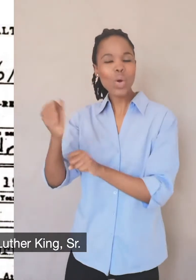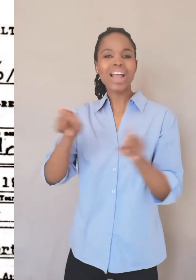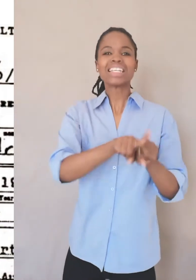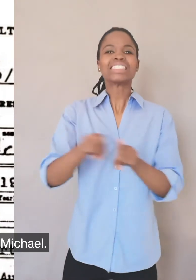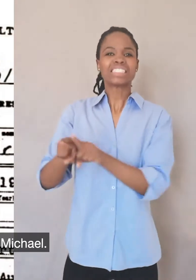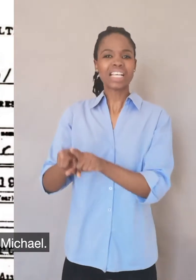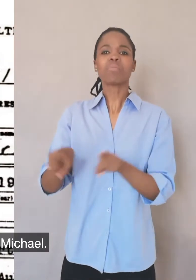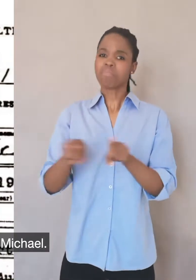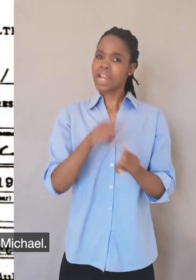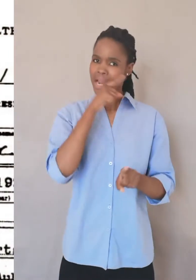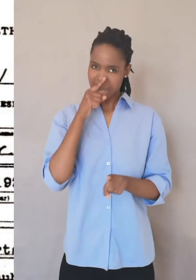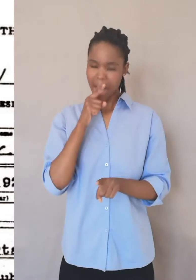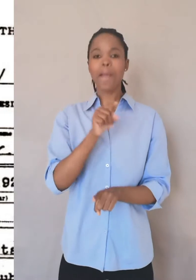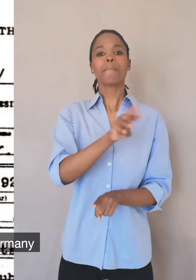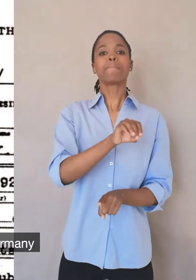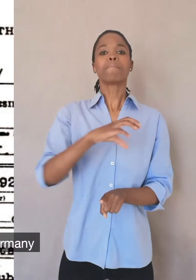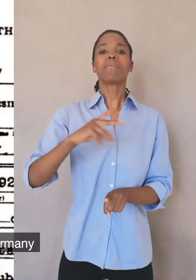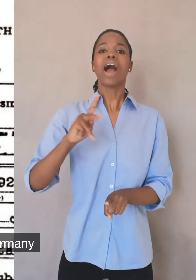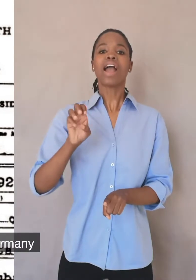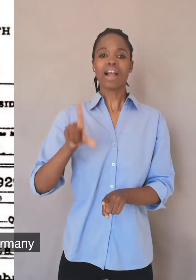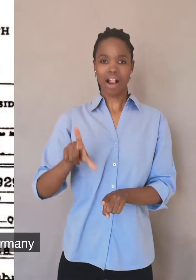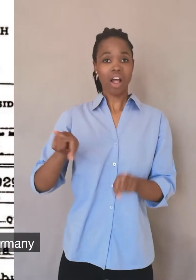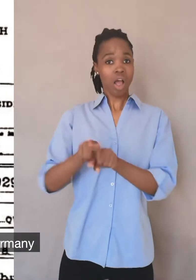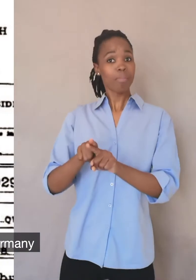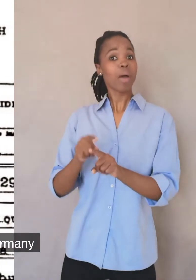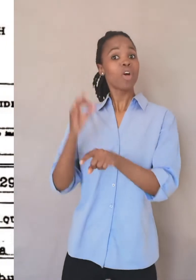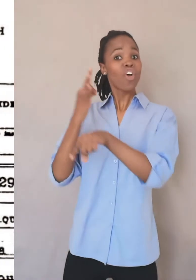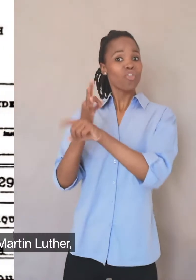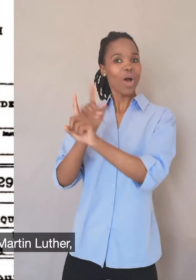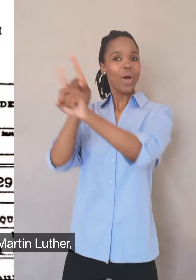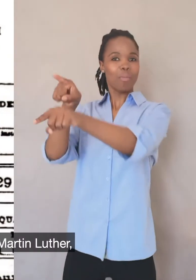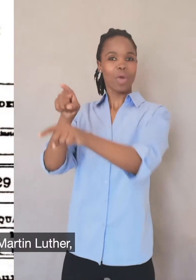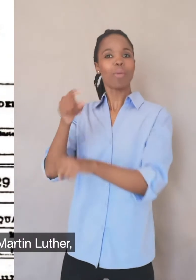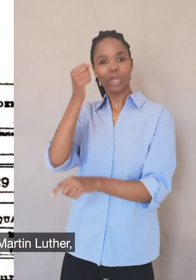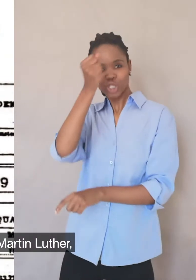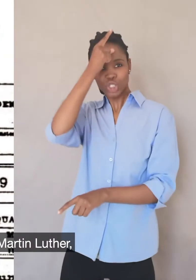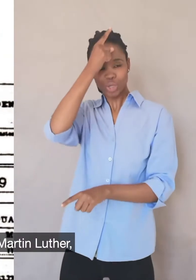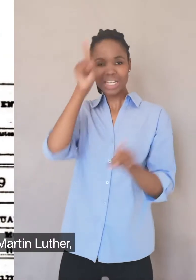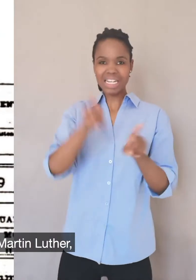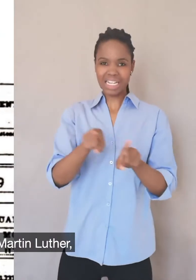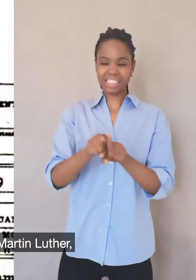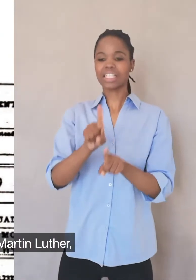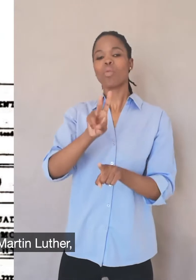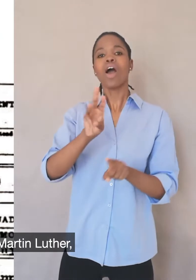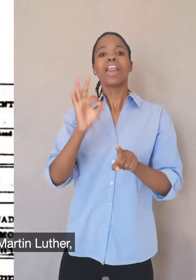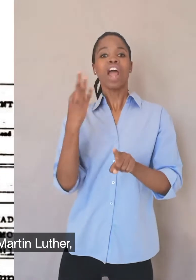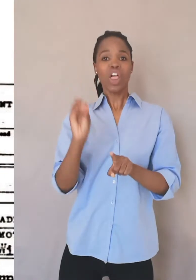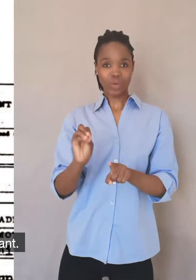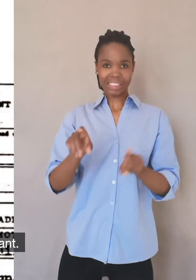They were both called Michael. The father went to Germany in the 1930s to learn about Martin Luther, the